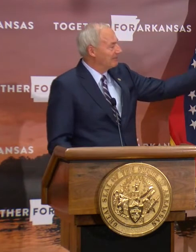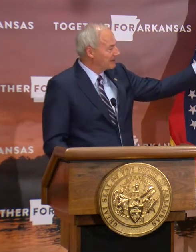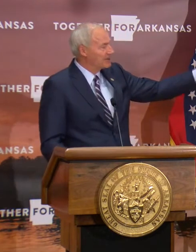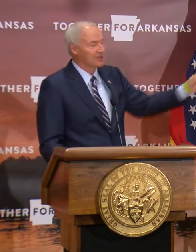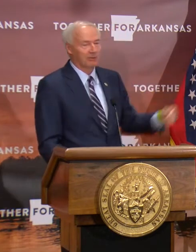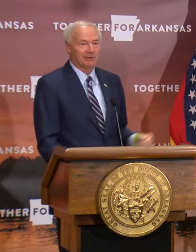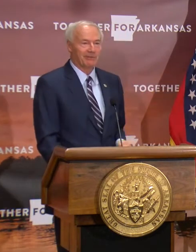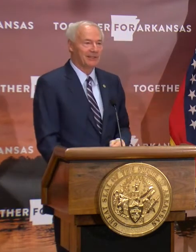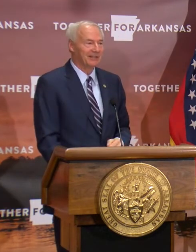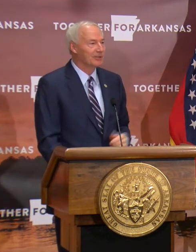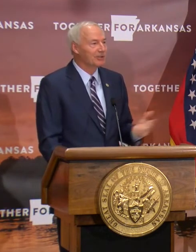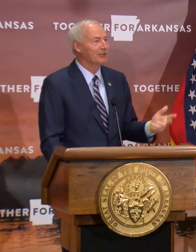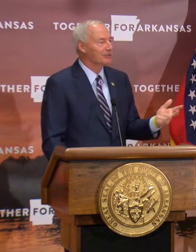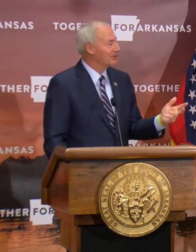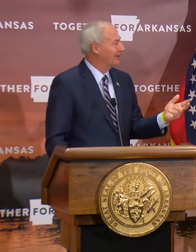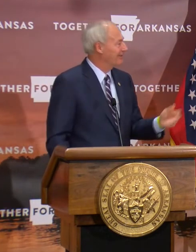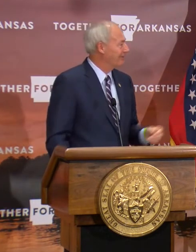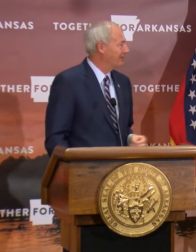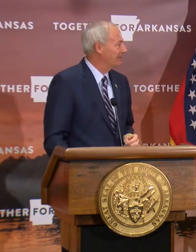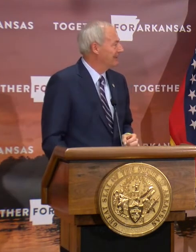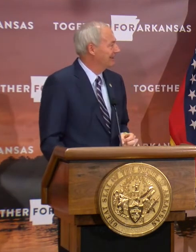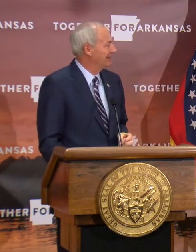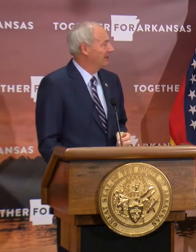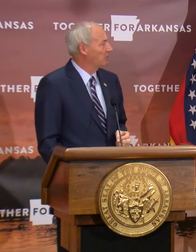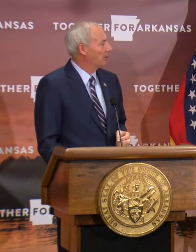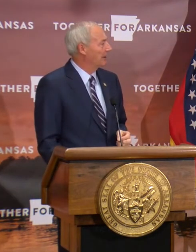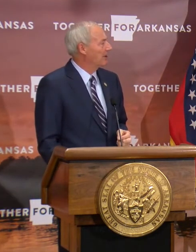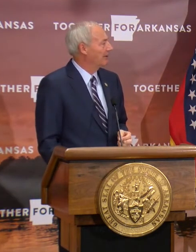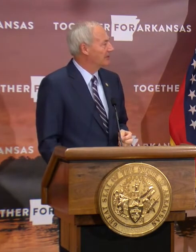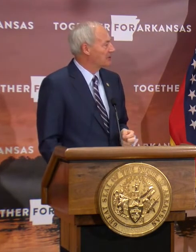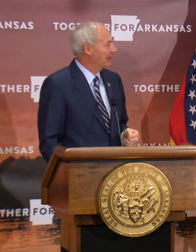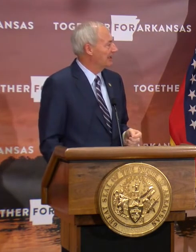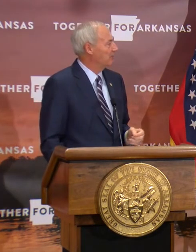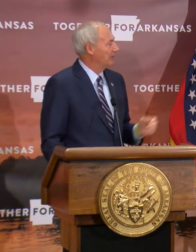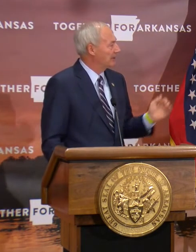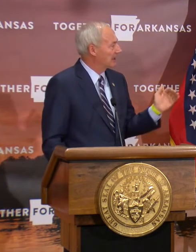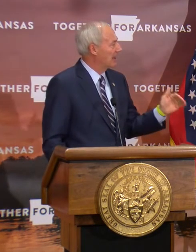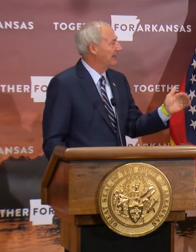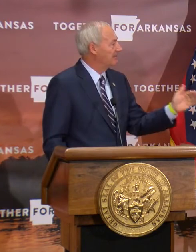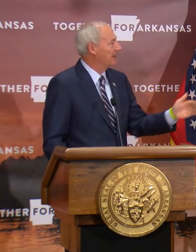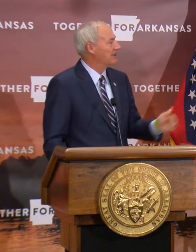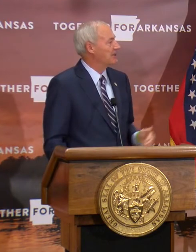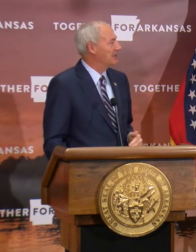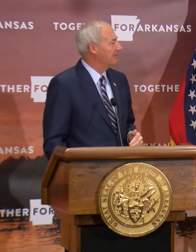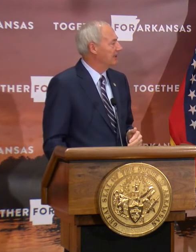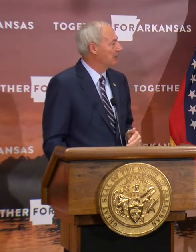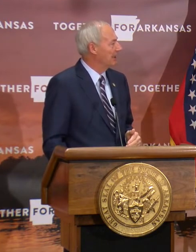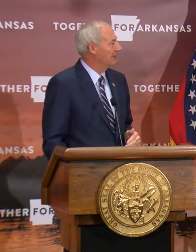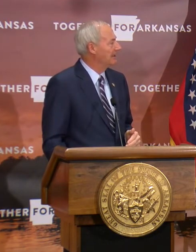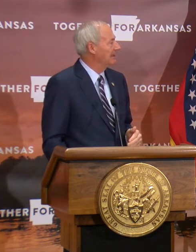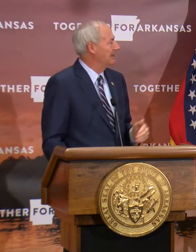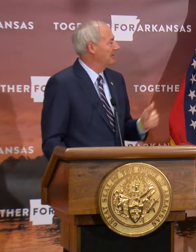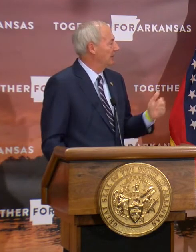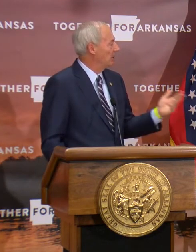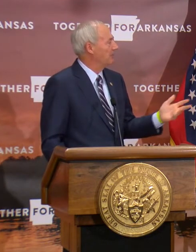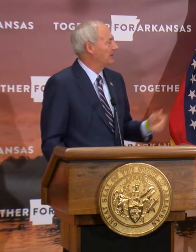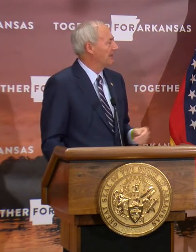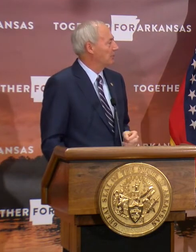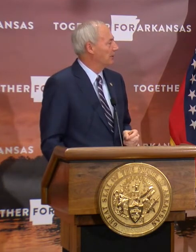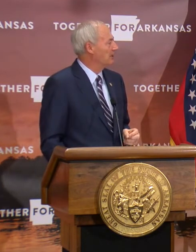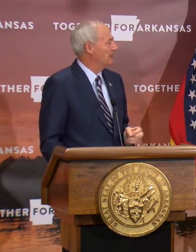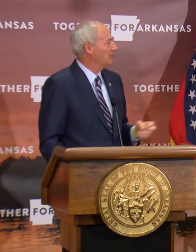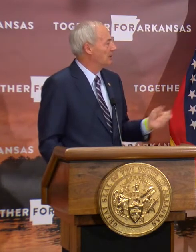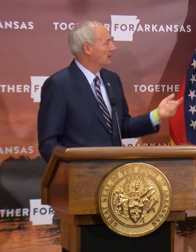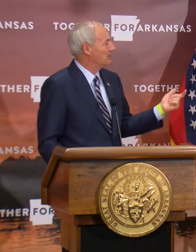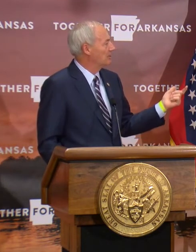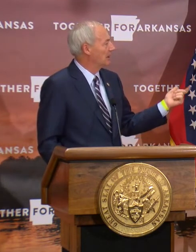a long time. This is sort of the good news from where we are in the state with a declining positivity rate. We hope that